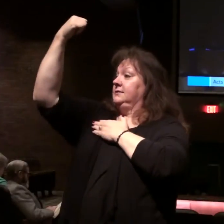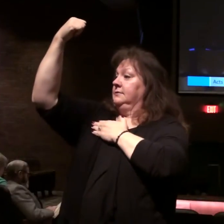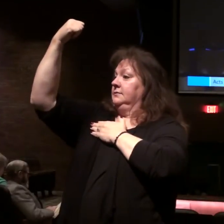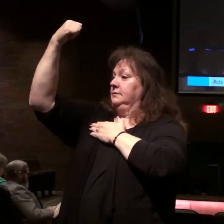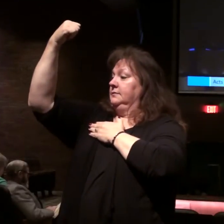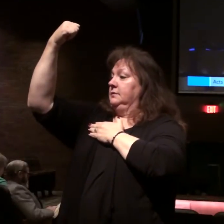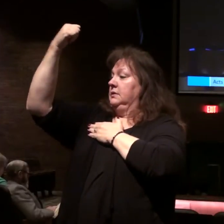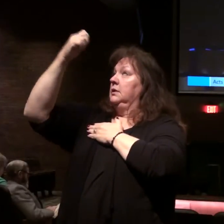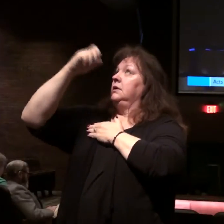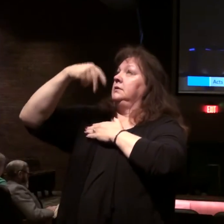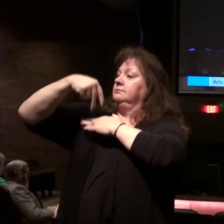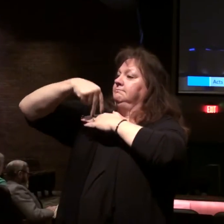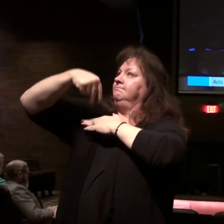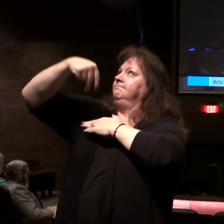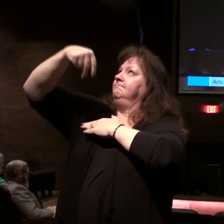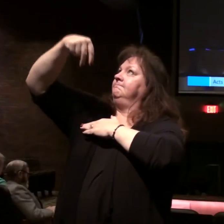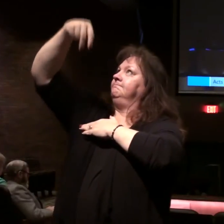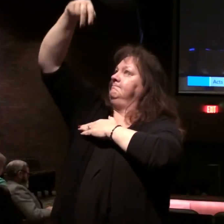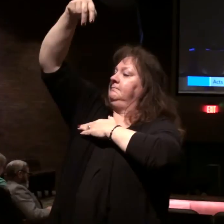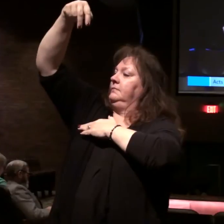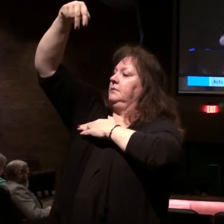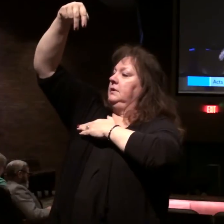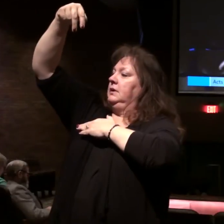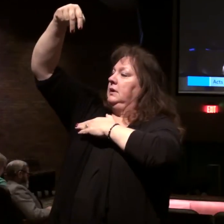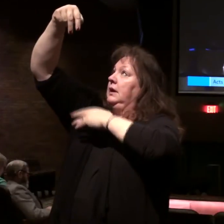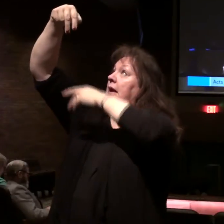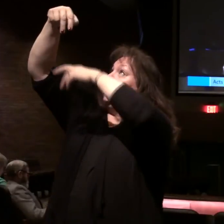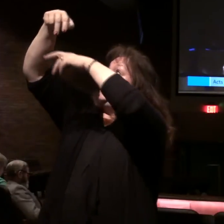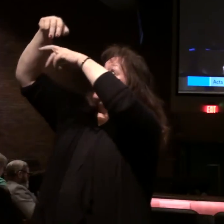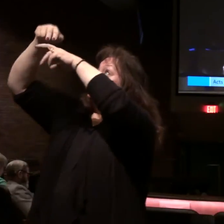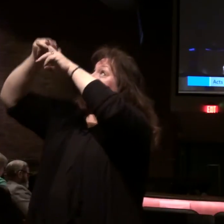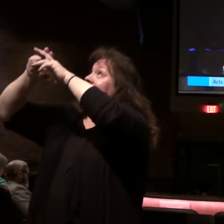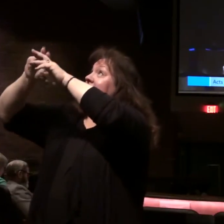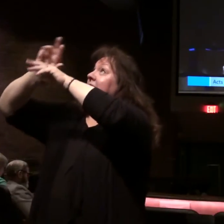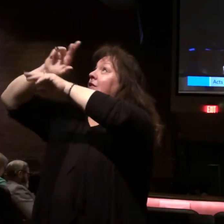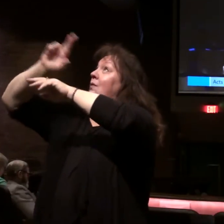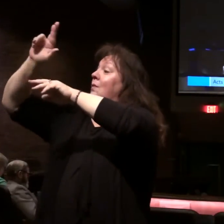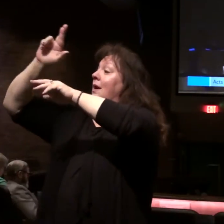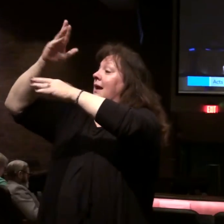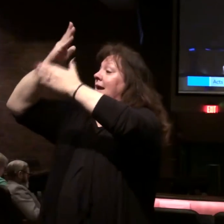returning and going out to heaven to be seated at the right hand of the father.